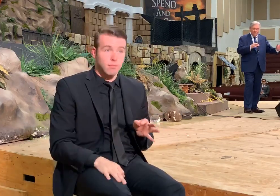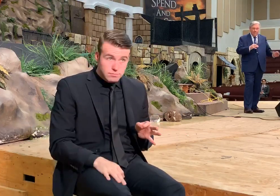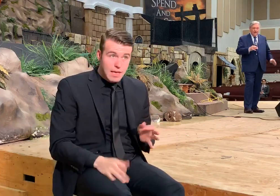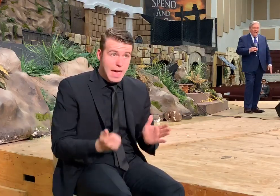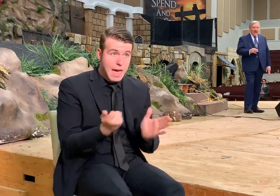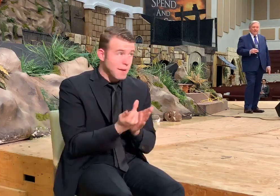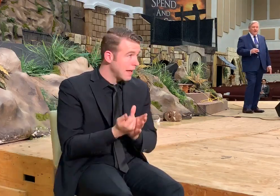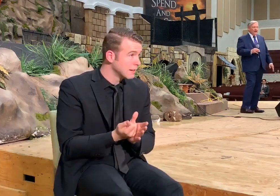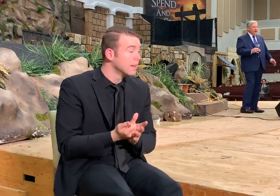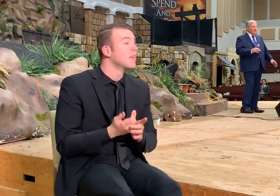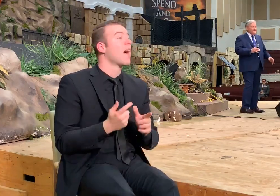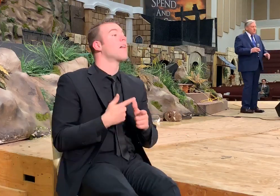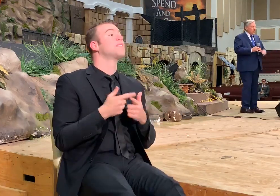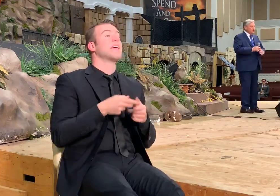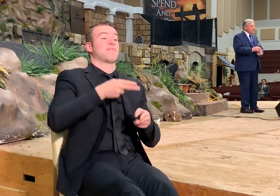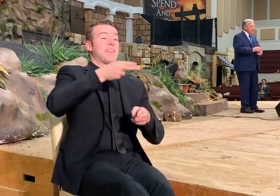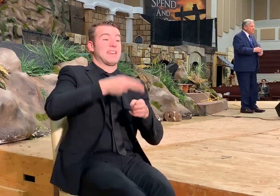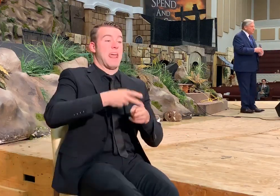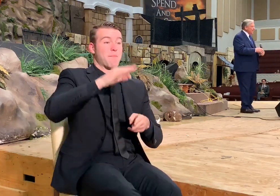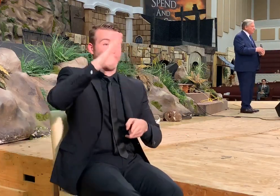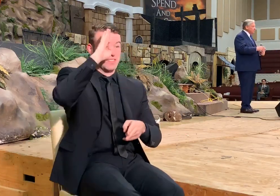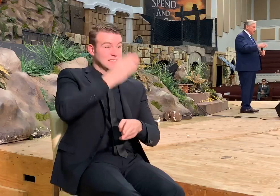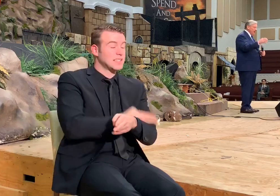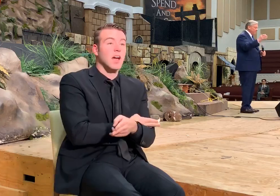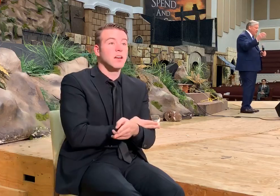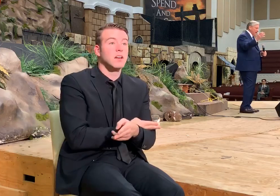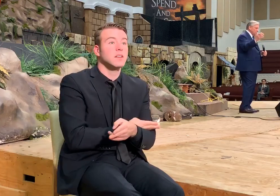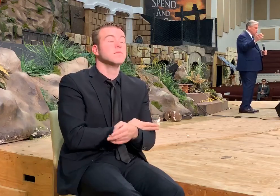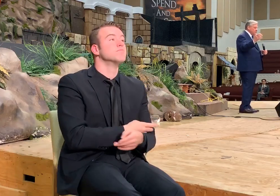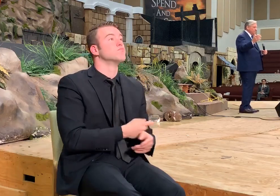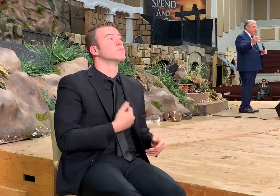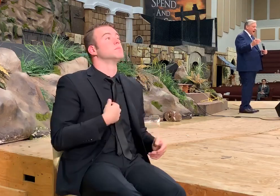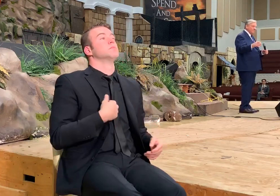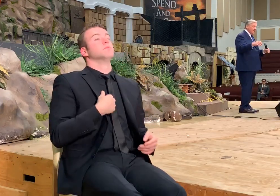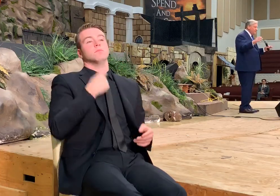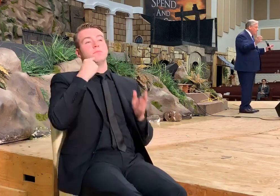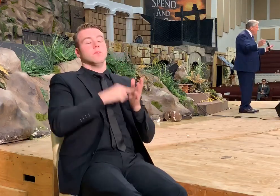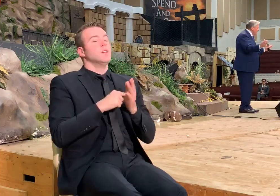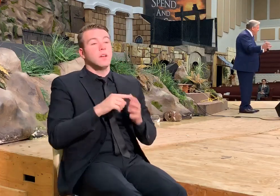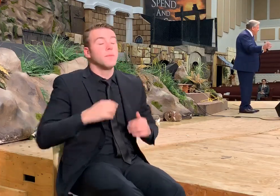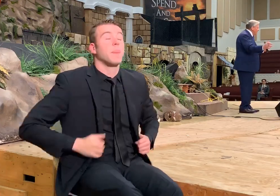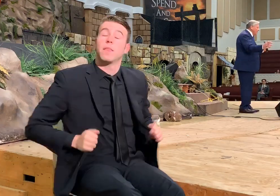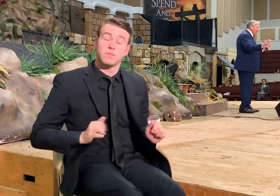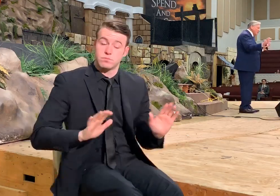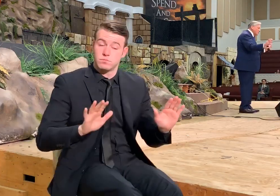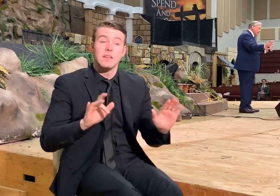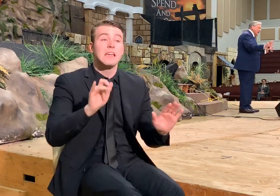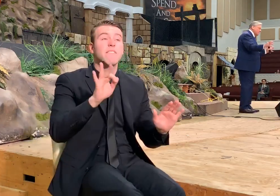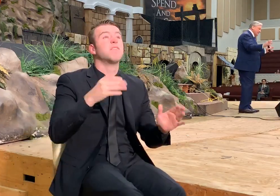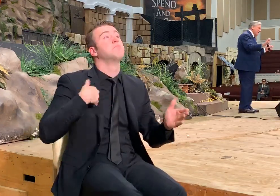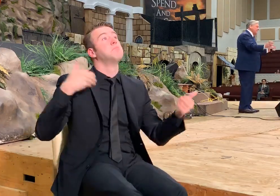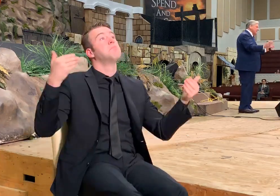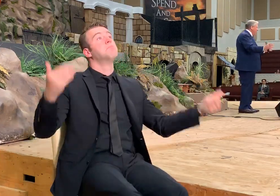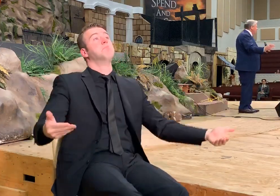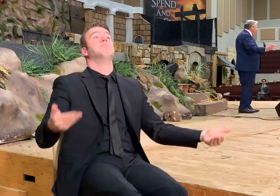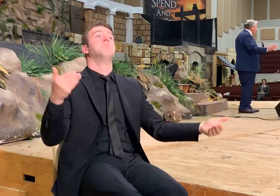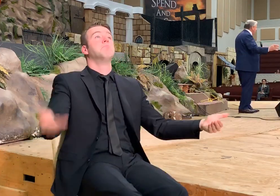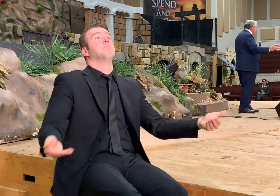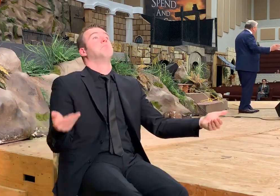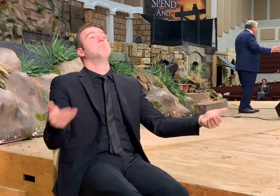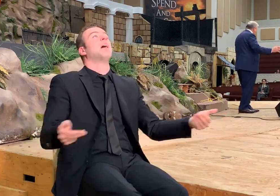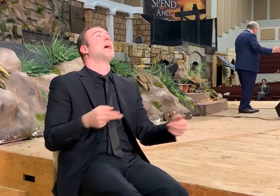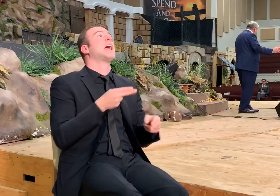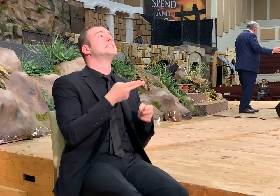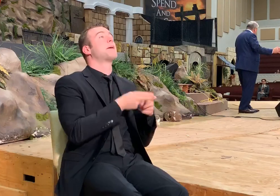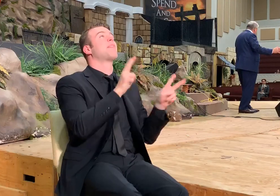Amen. And in the name of the Son. You can't just have someone baptize you. I mean, if you want to gamble on that, you can. But they didn't gamble